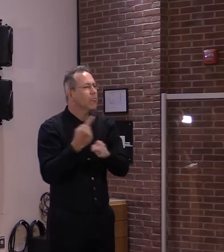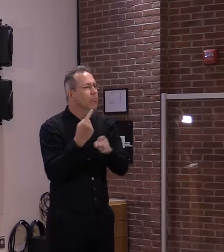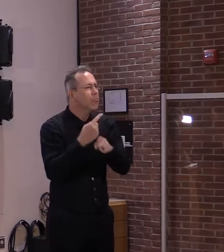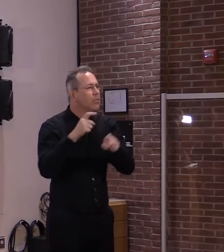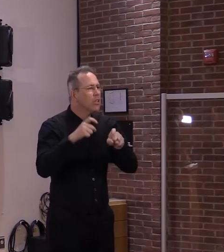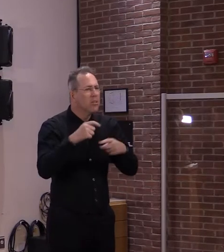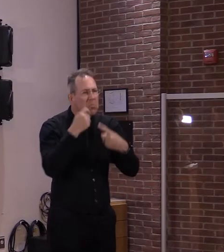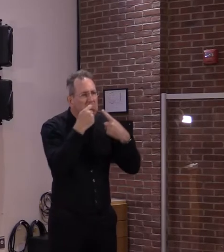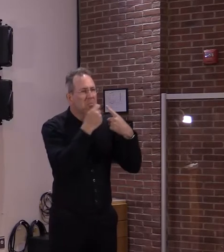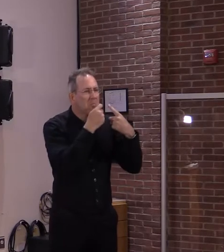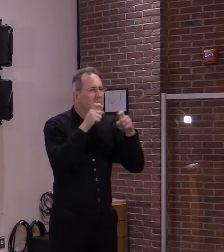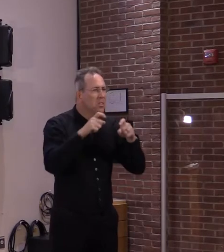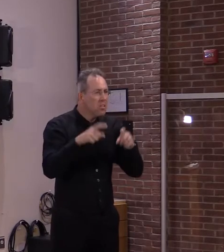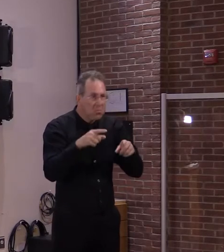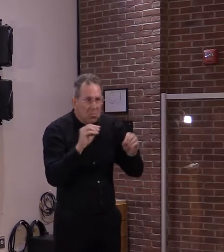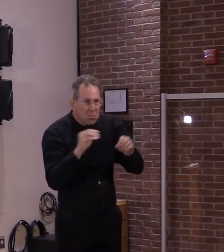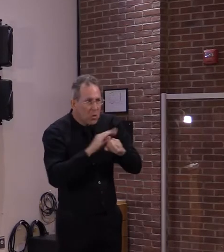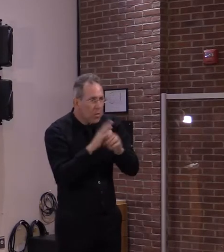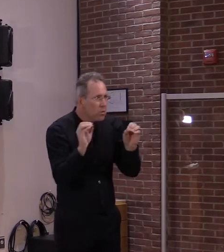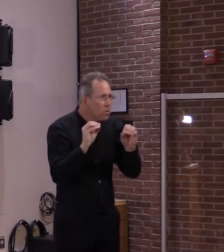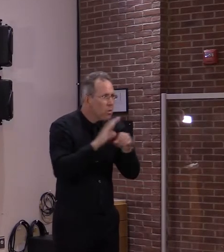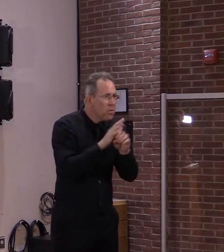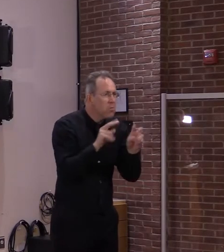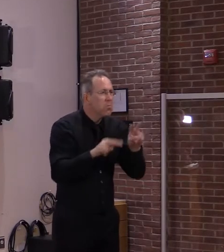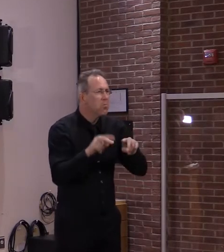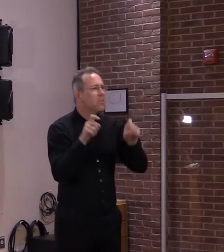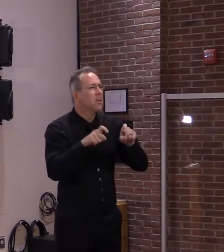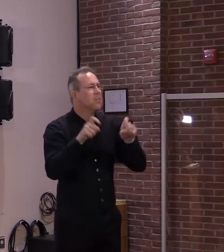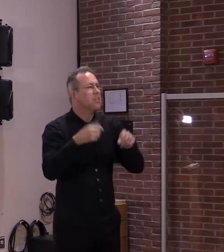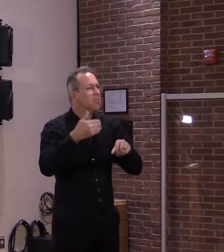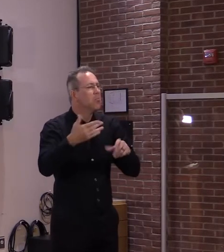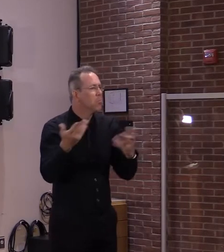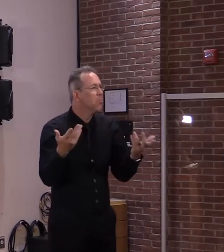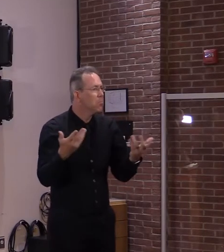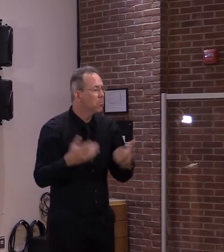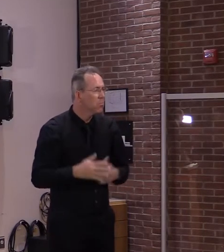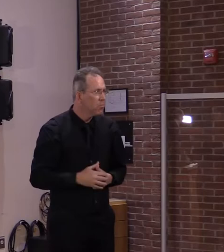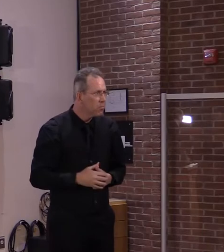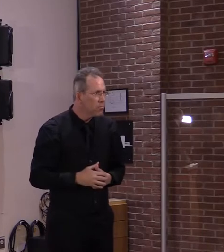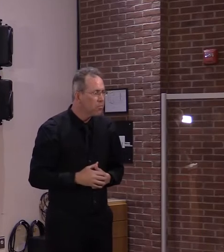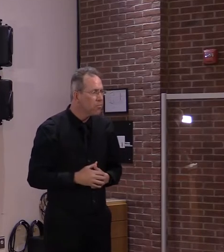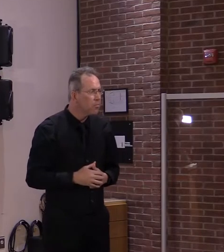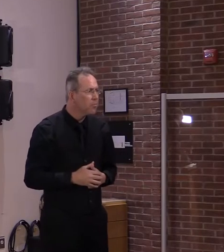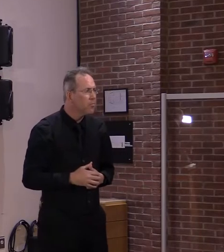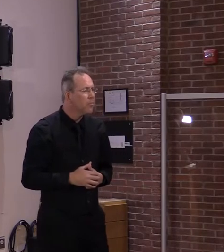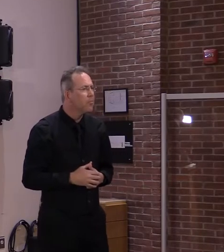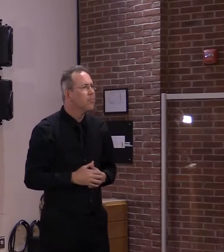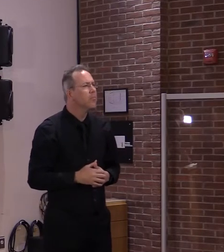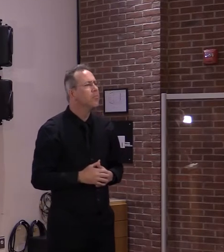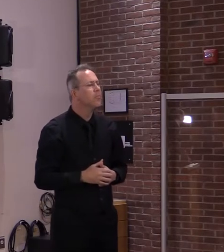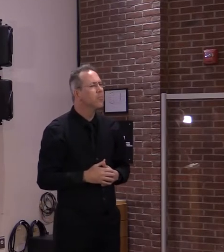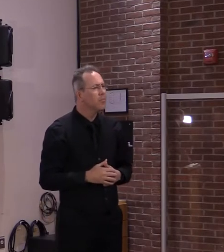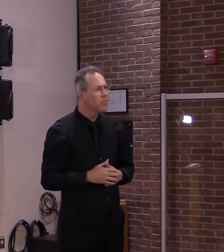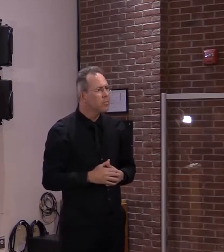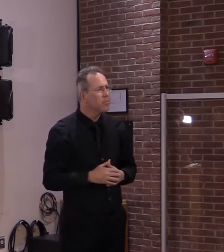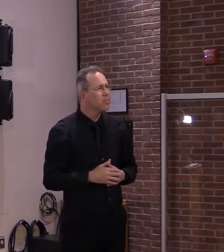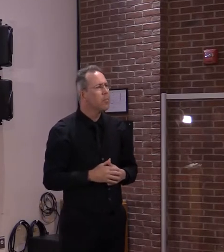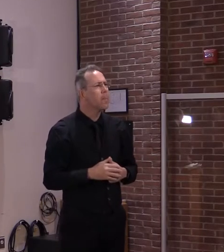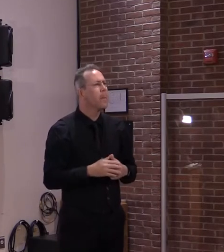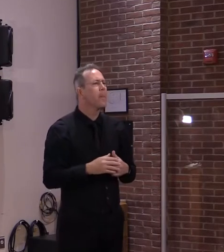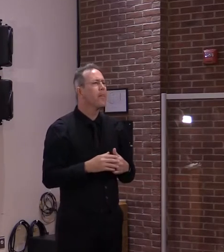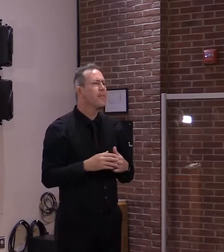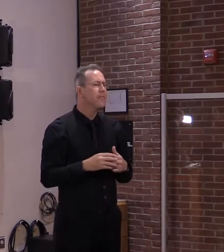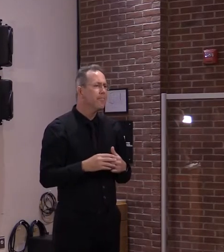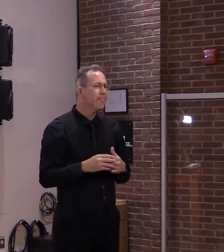know their status at that point in time. I know there's opportunities to